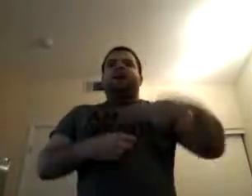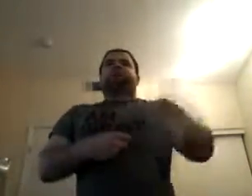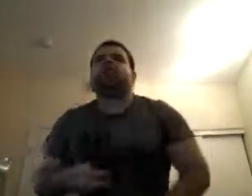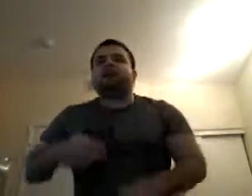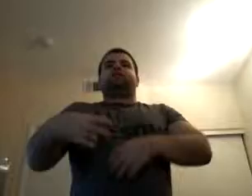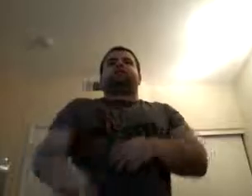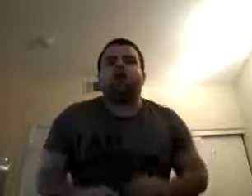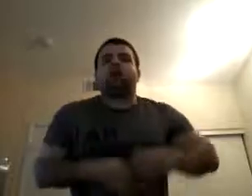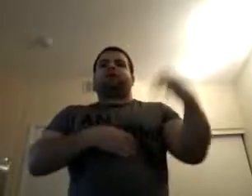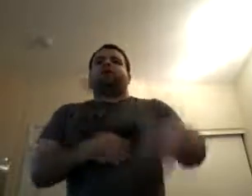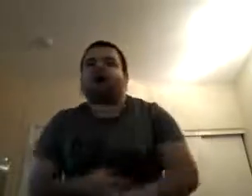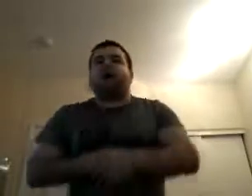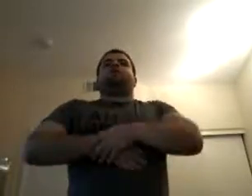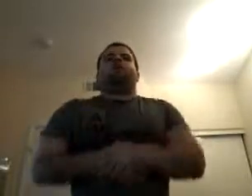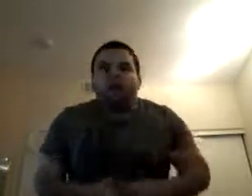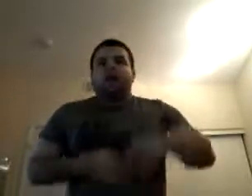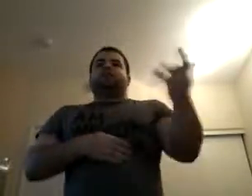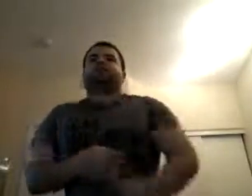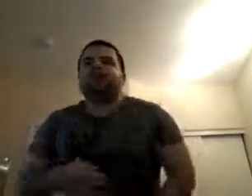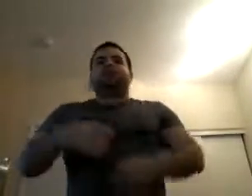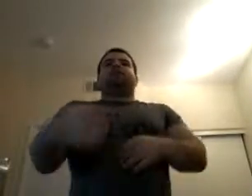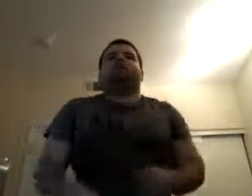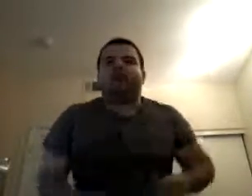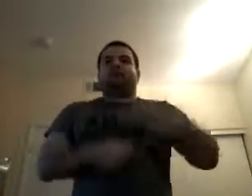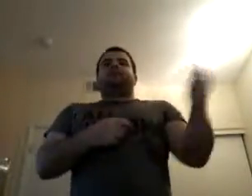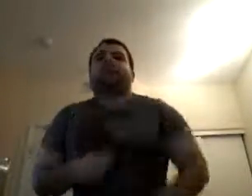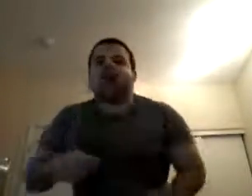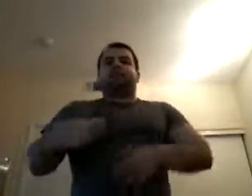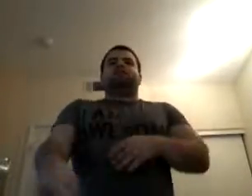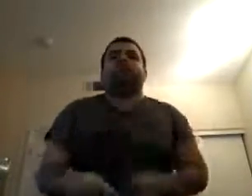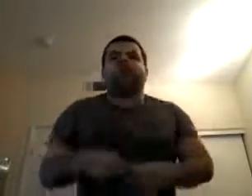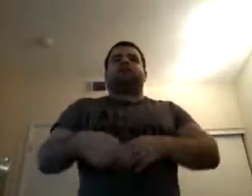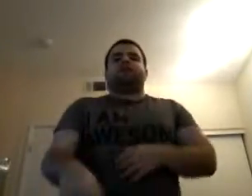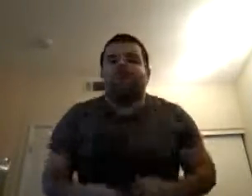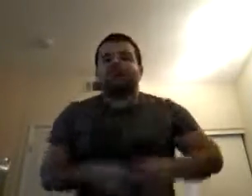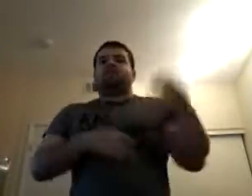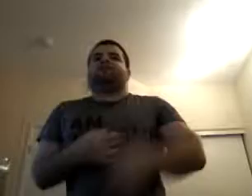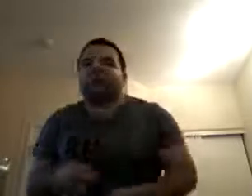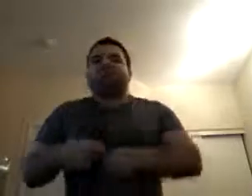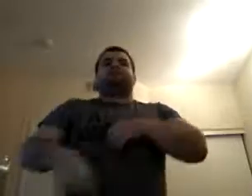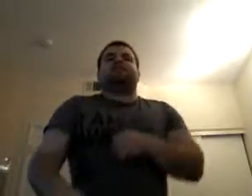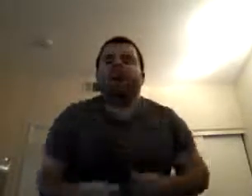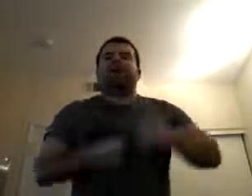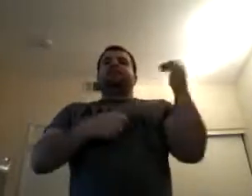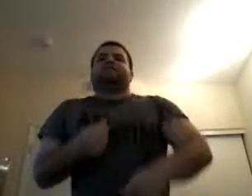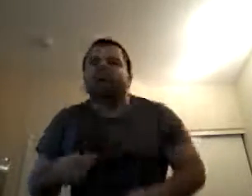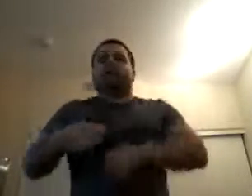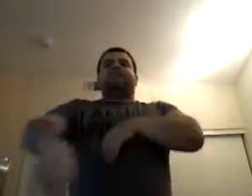I see what's going down. I see it when you never say no, no, no, no, no. Say